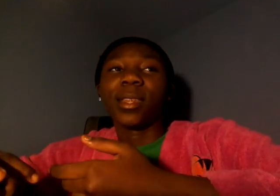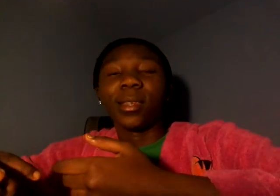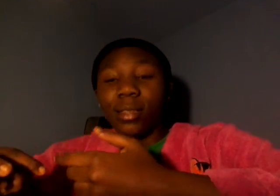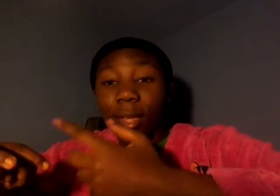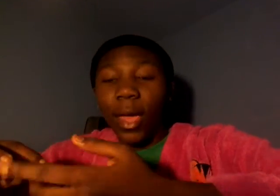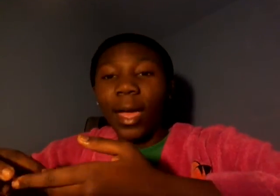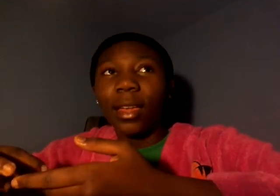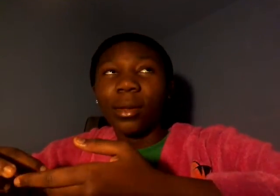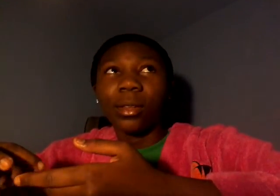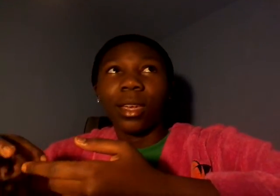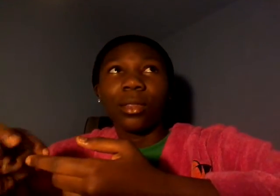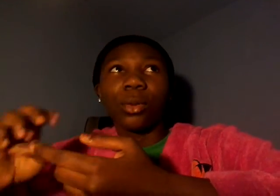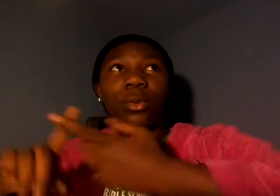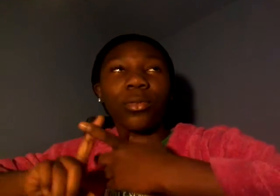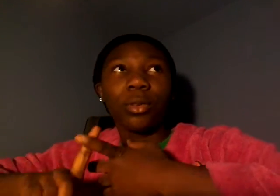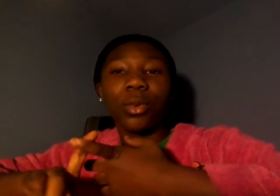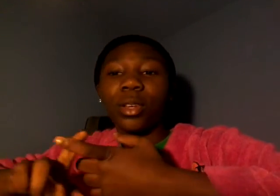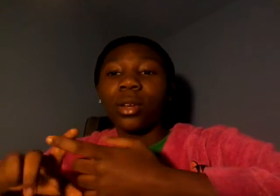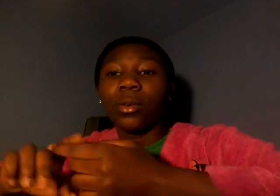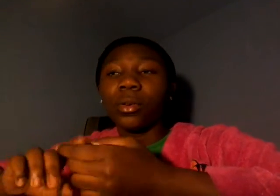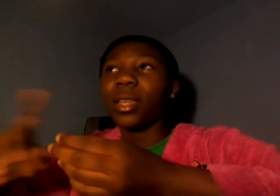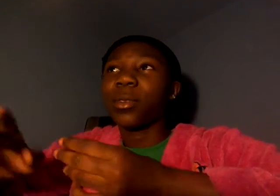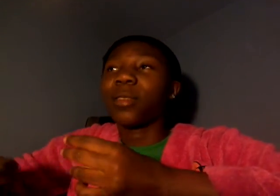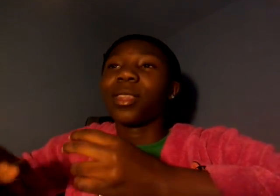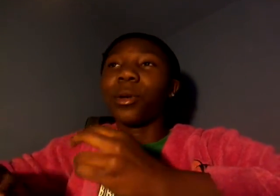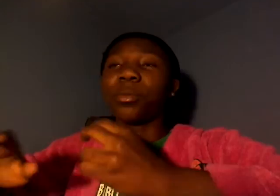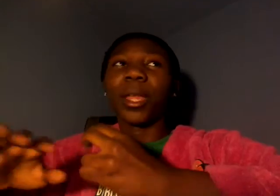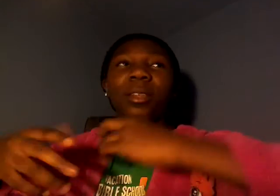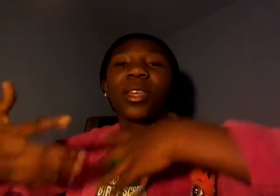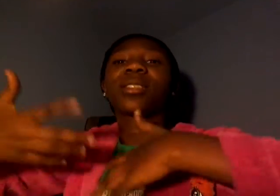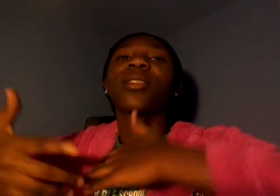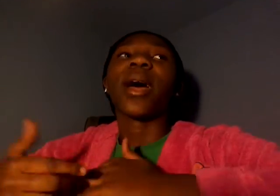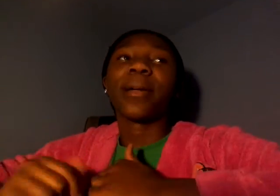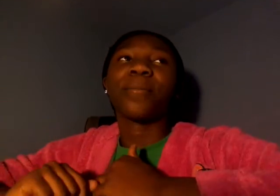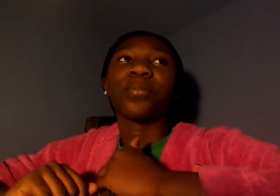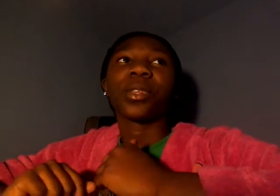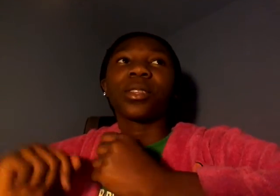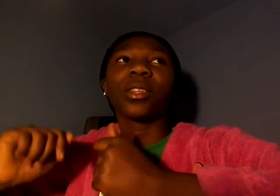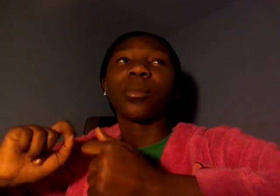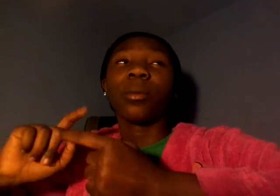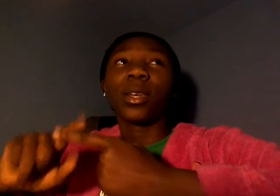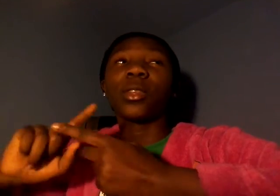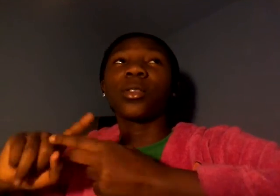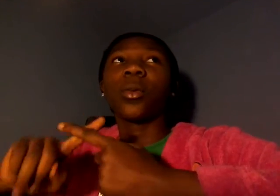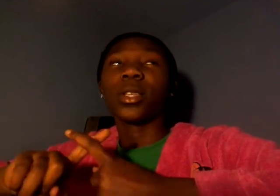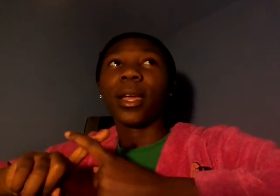things like that and then like the google feud not specifically those but like things like that that's going to be monday tuesday wednesday